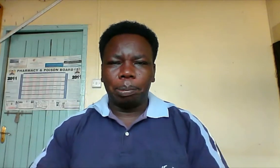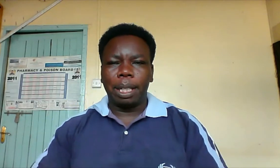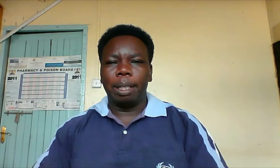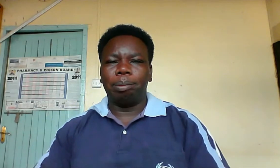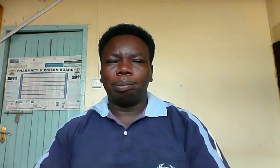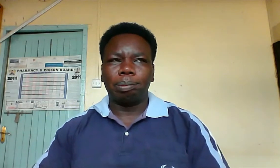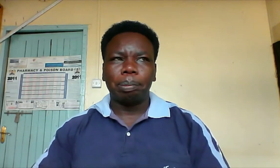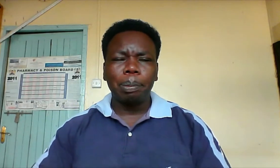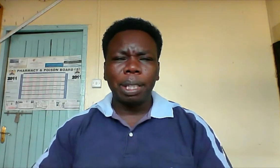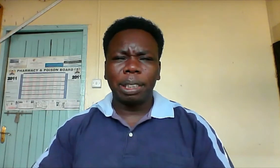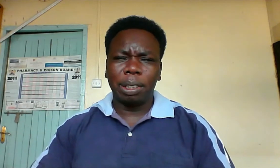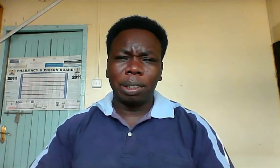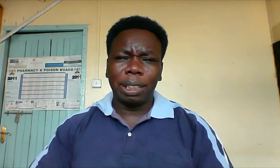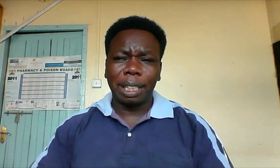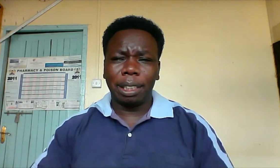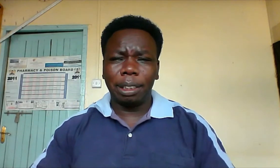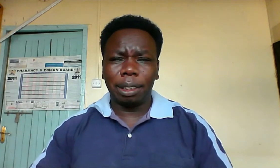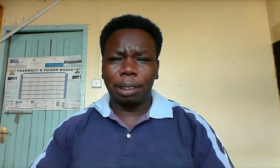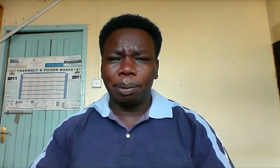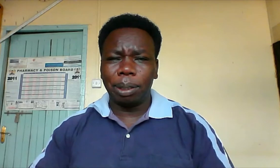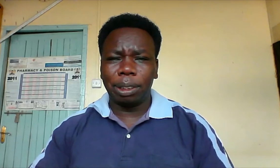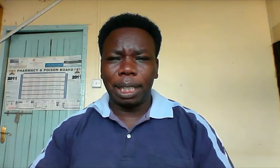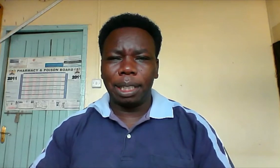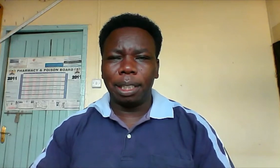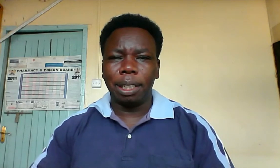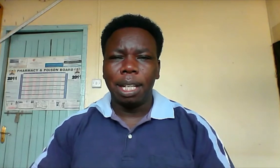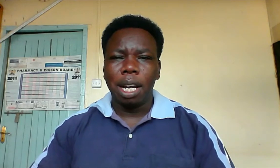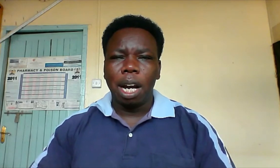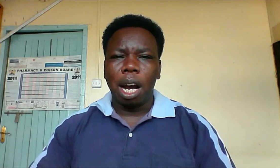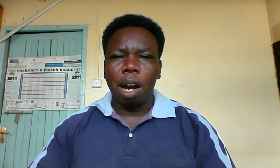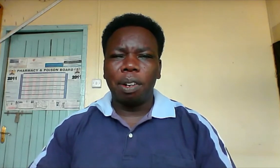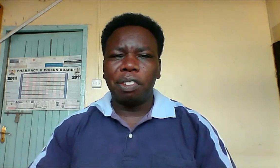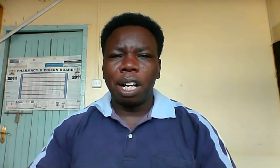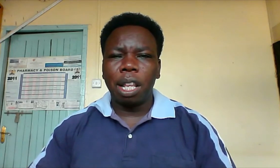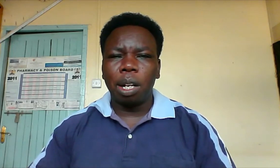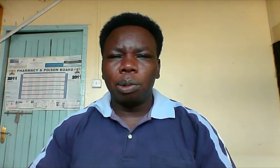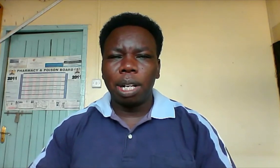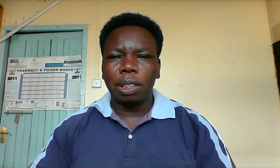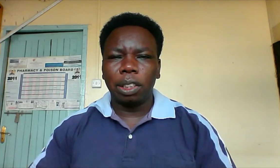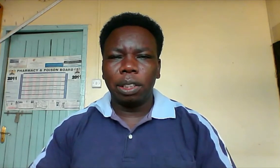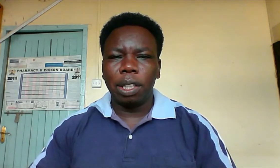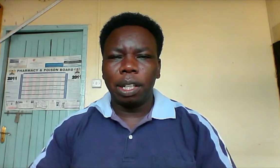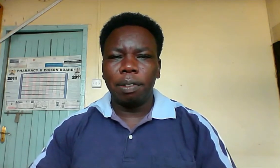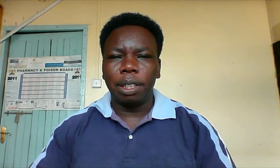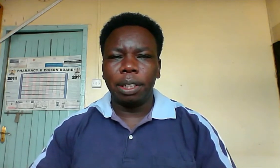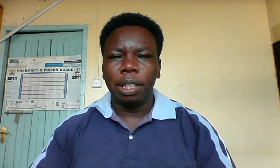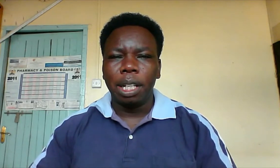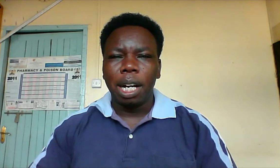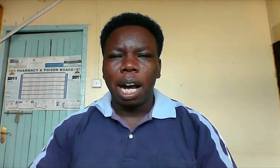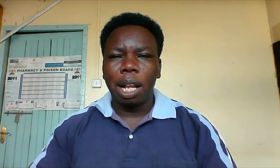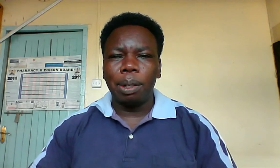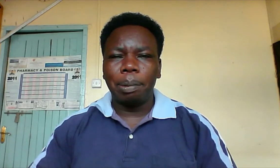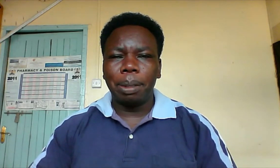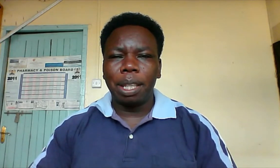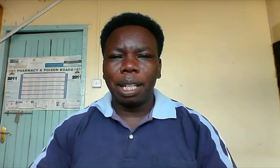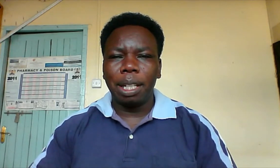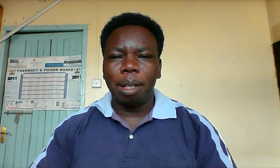prayer goes like this without signing our father who art in heaven hallowed be thy name